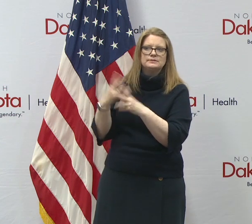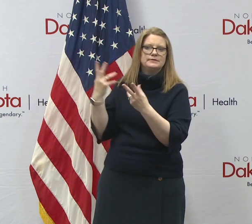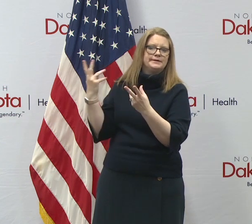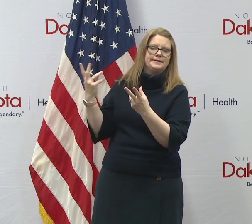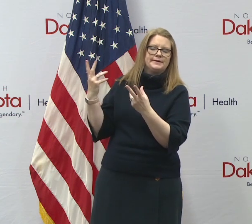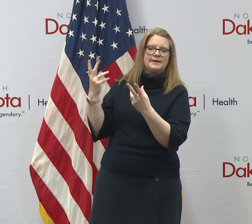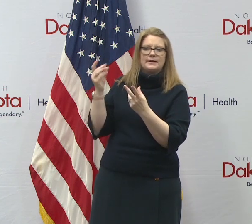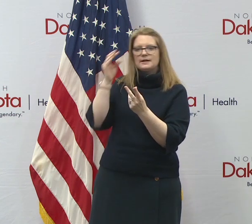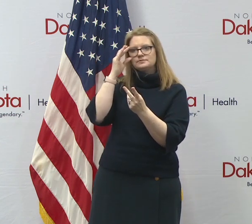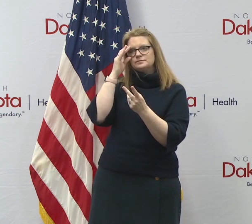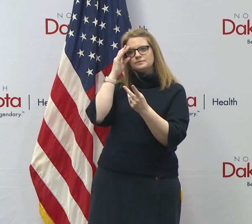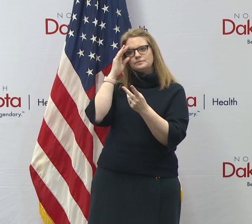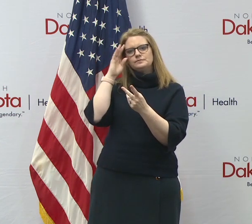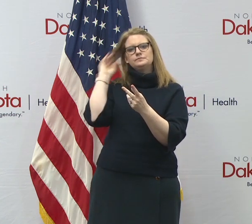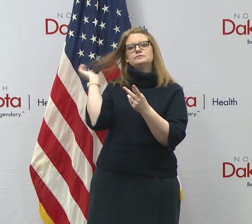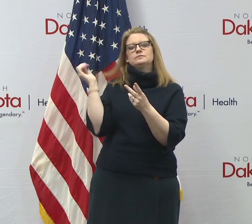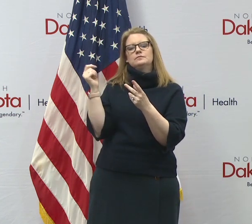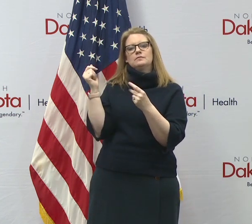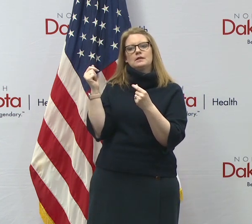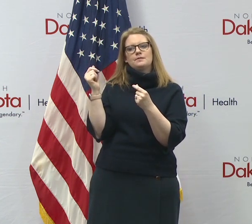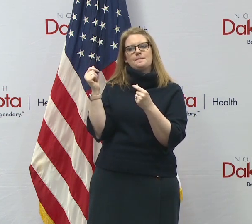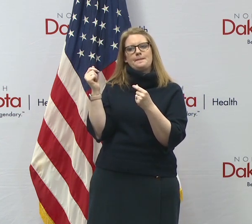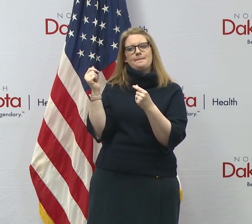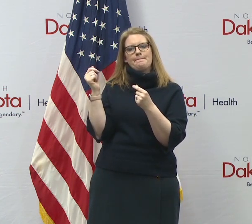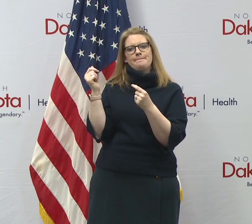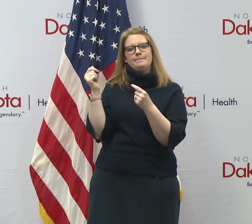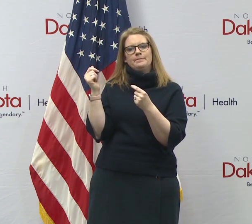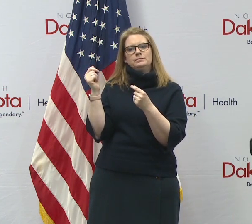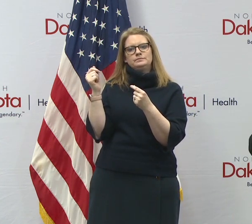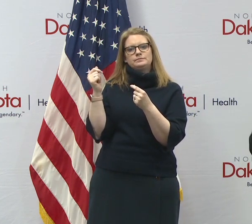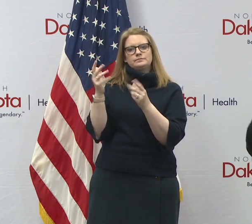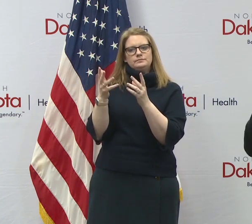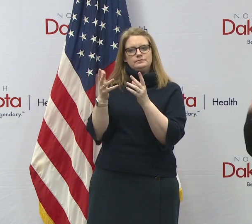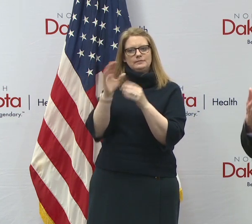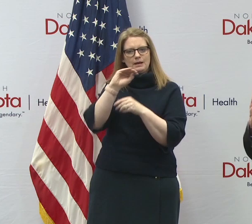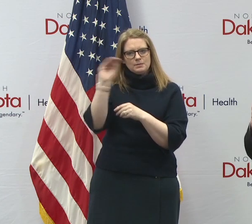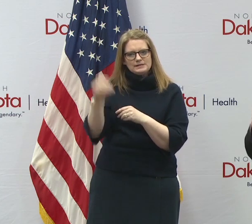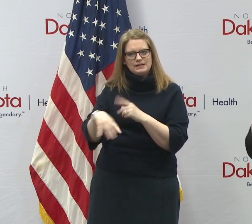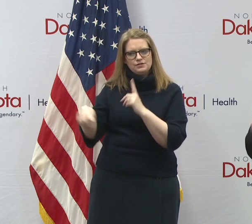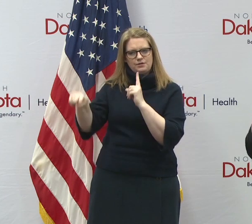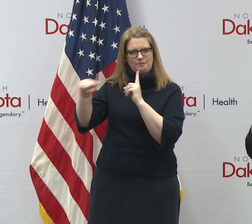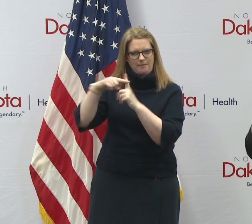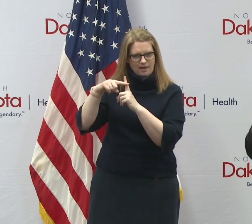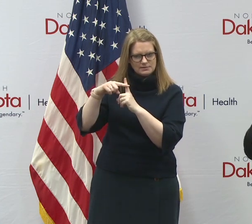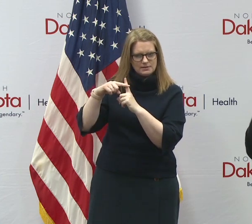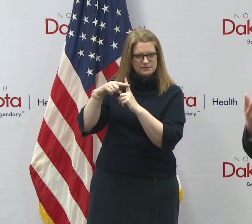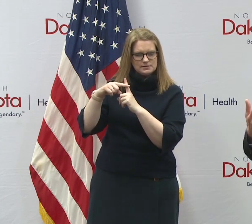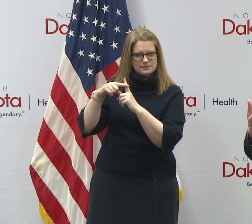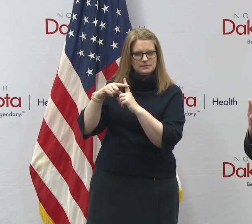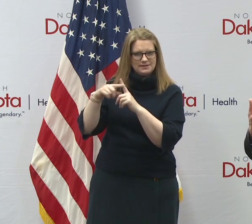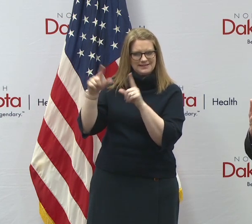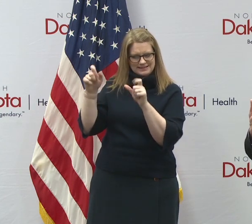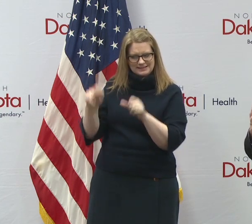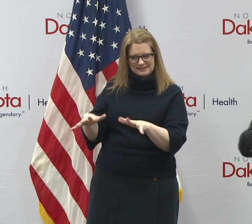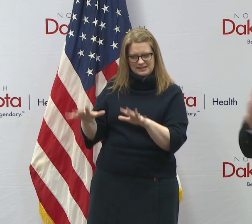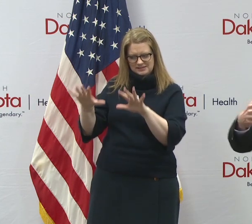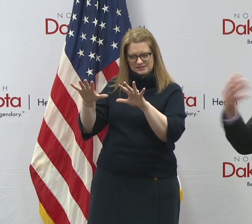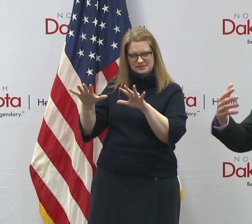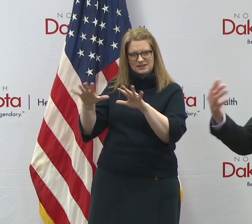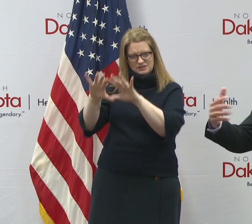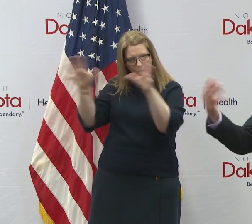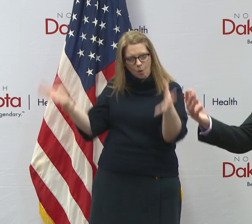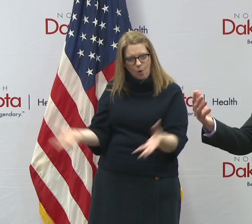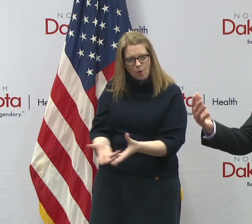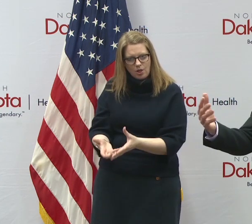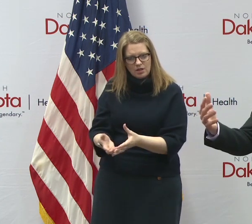in, in terms of the written number percentage of positives of the tests that you're taking, and you're